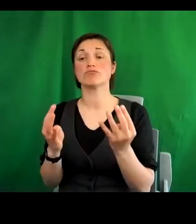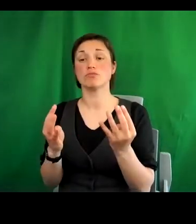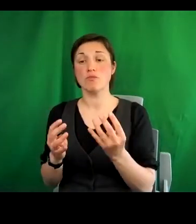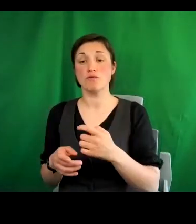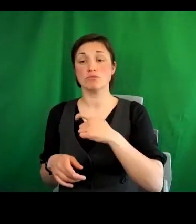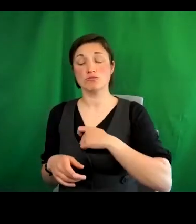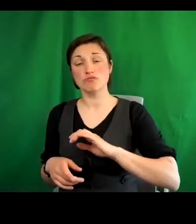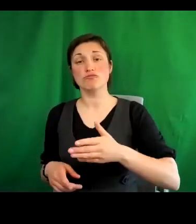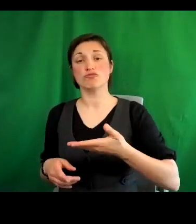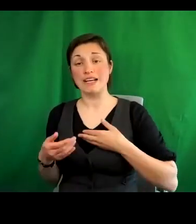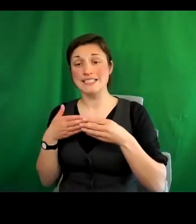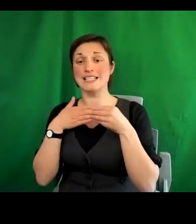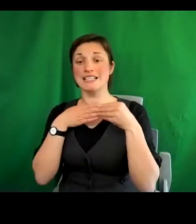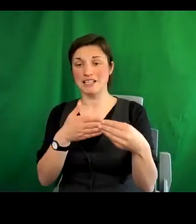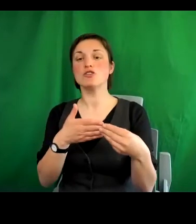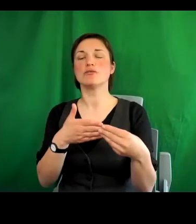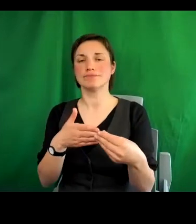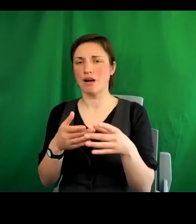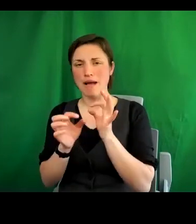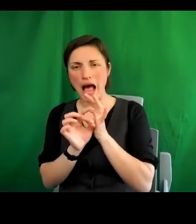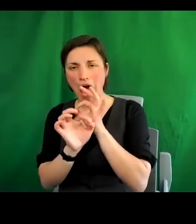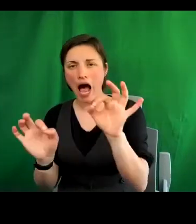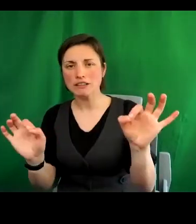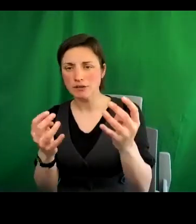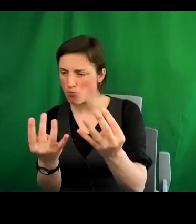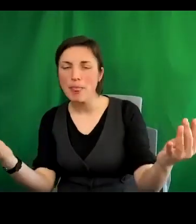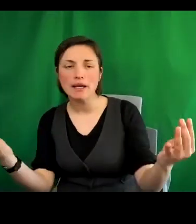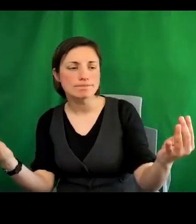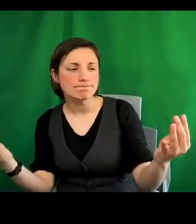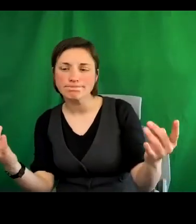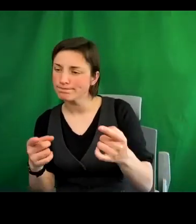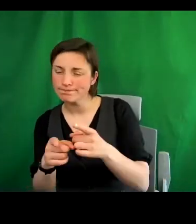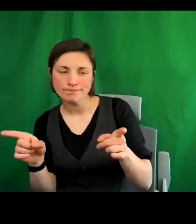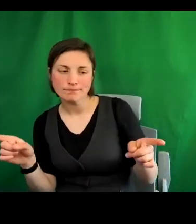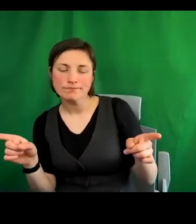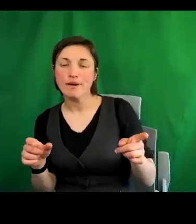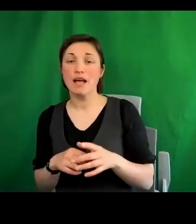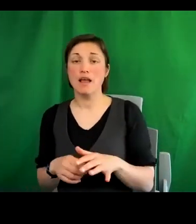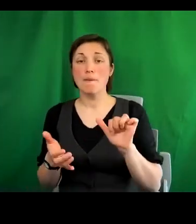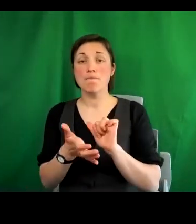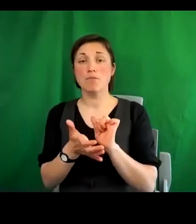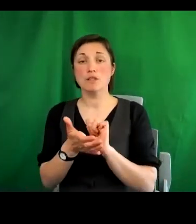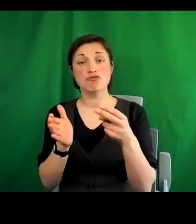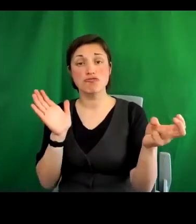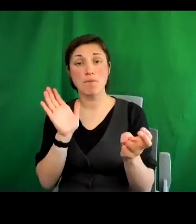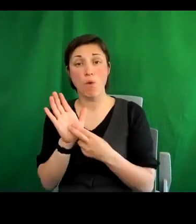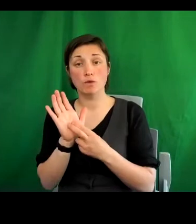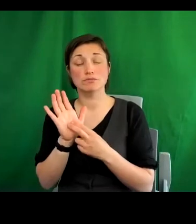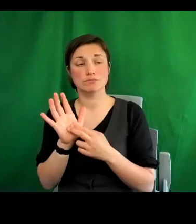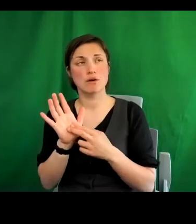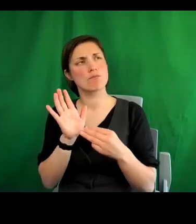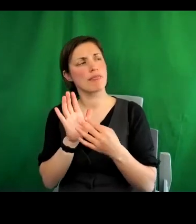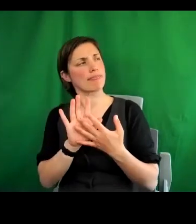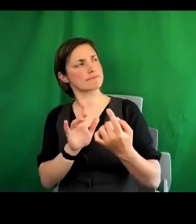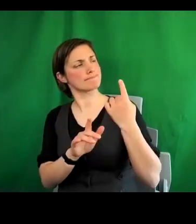sort of online, and published its report last month on March the 12th. And again, I think there's a link that